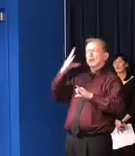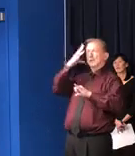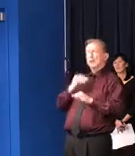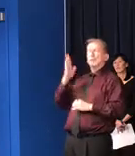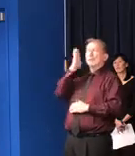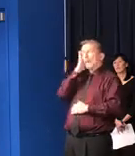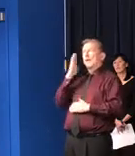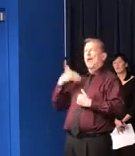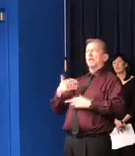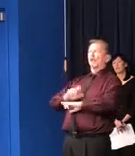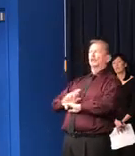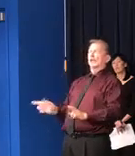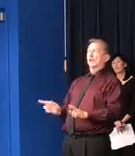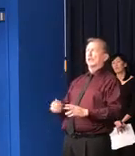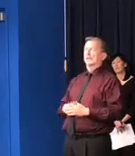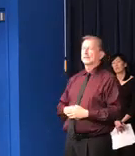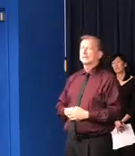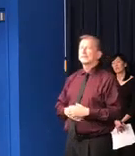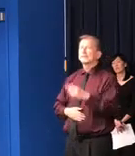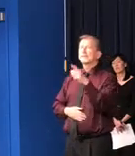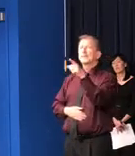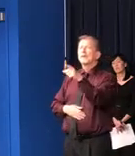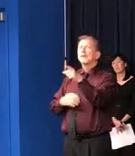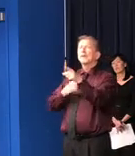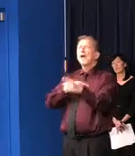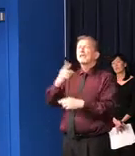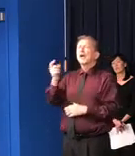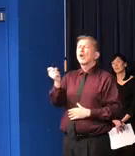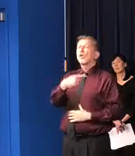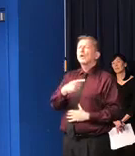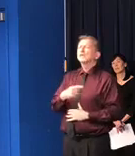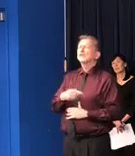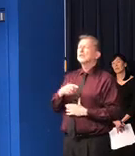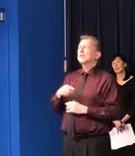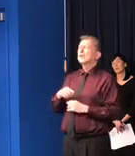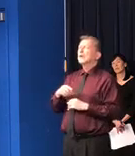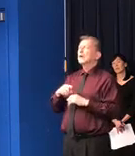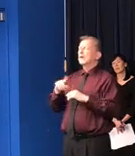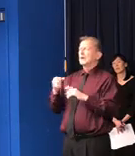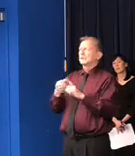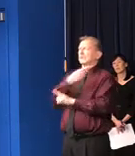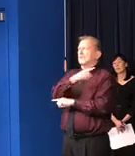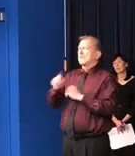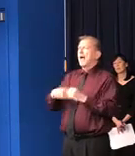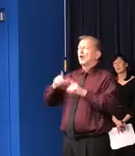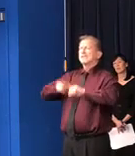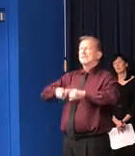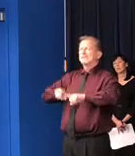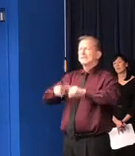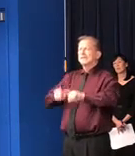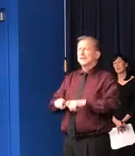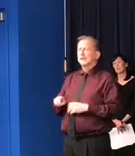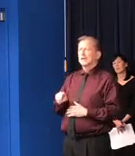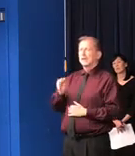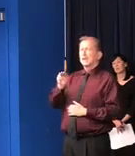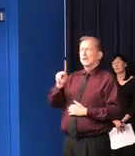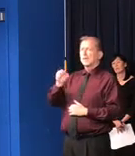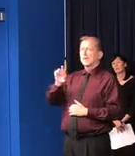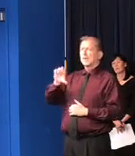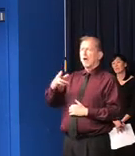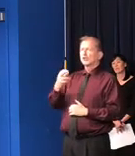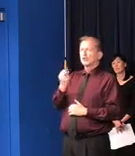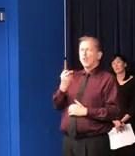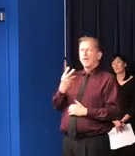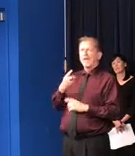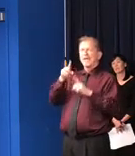Craig, did you want to? Yeah, just wanted to ask you a two part question about testing. As of March 12th, we only tested 300 people.